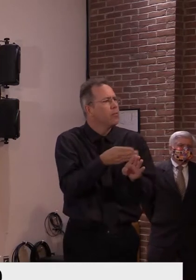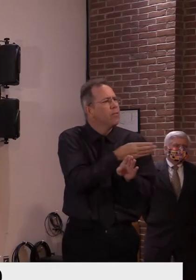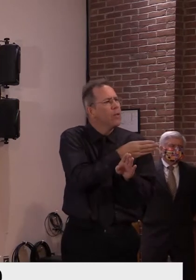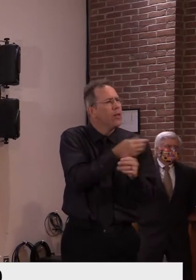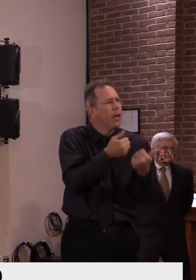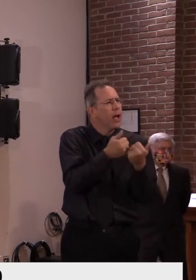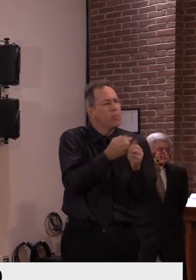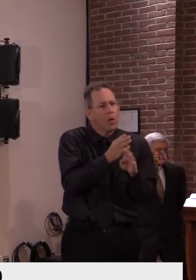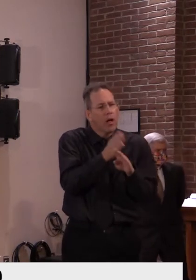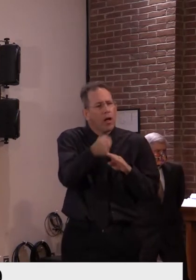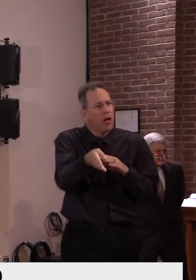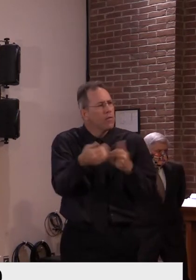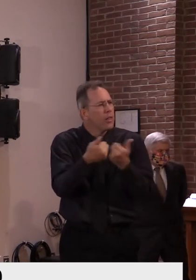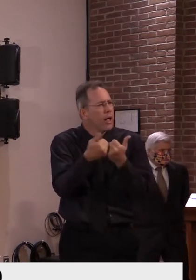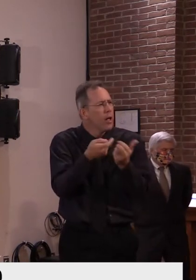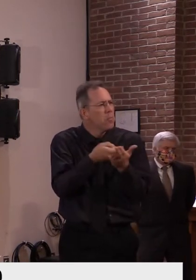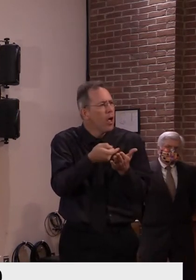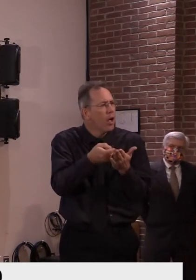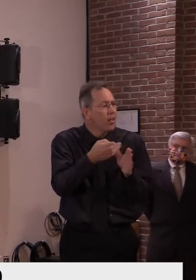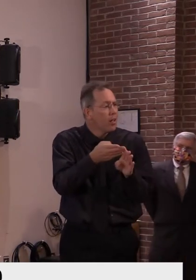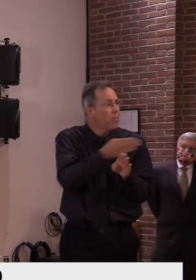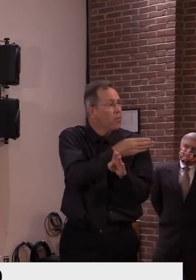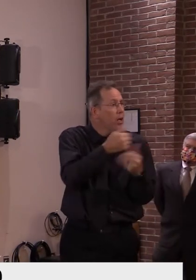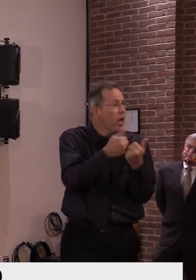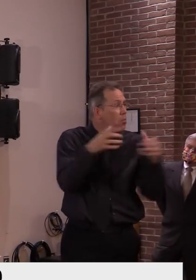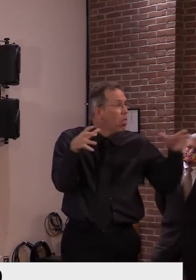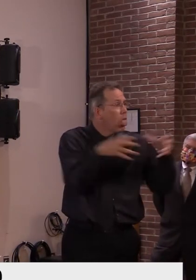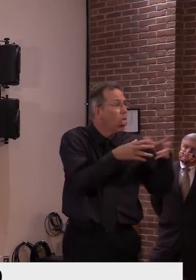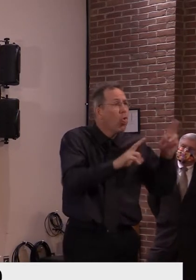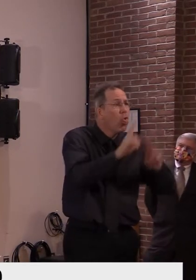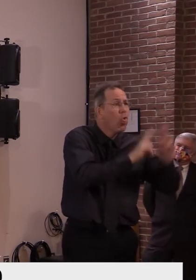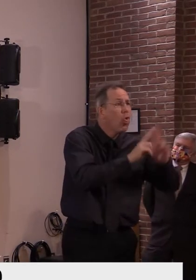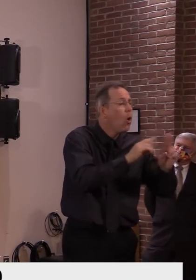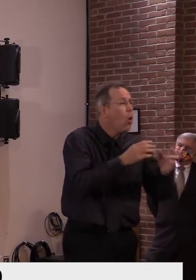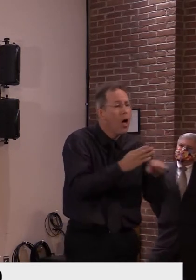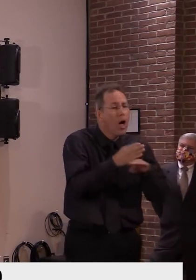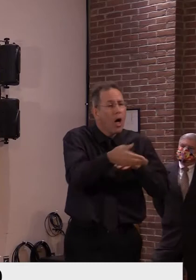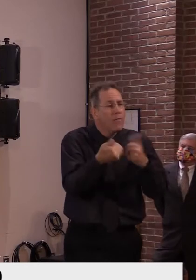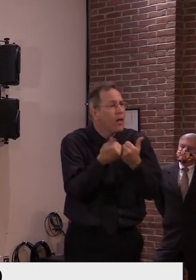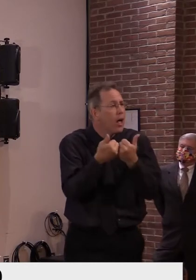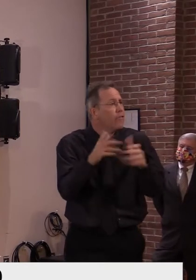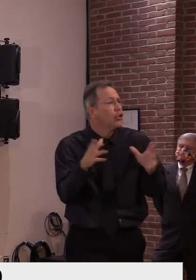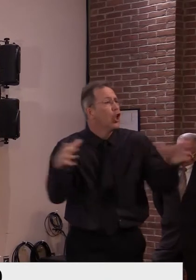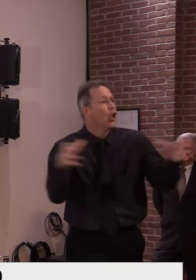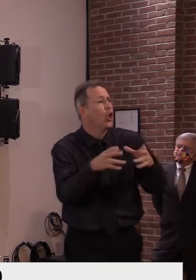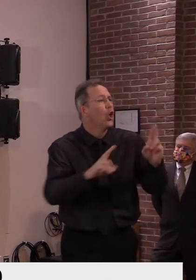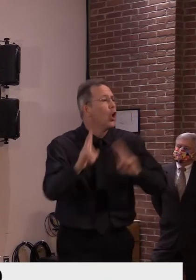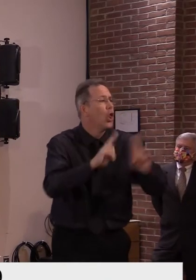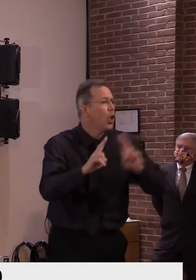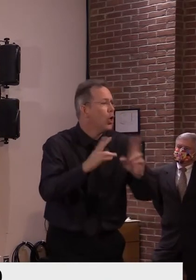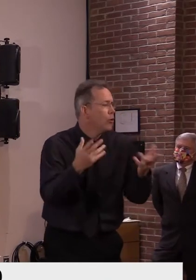they be social, or things like carpooling. Things off the playing field and off the ice.